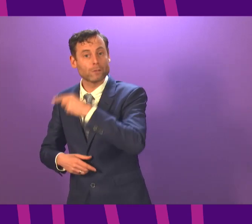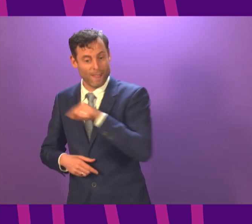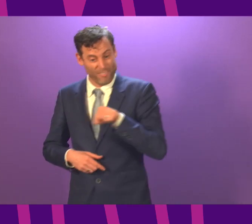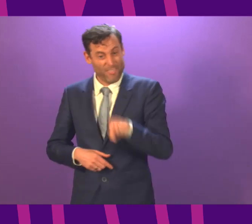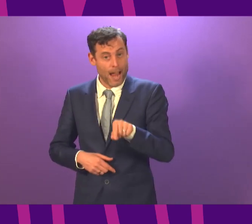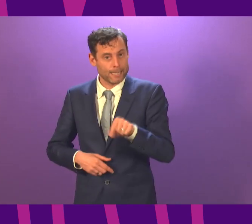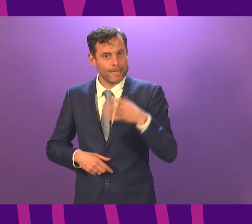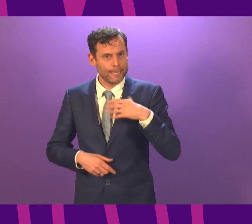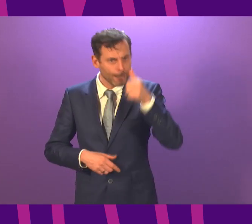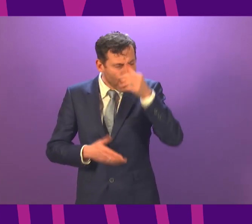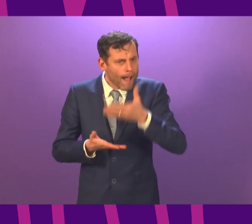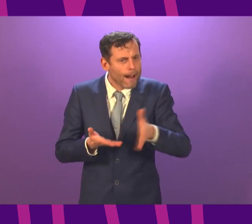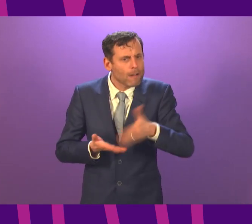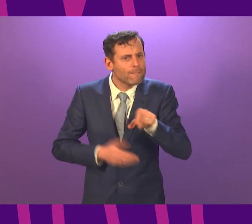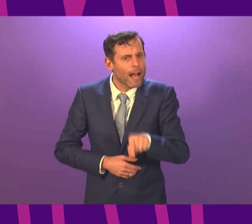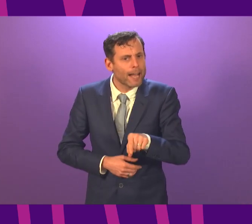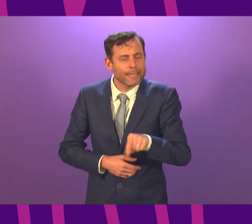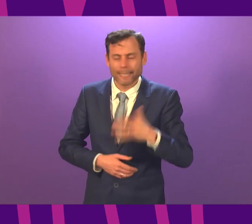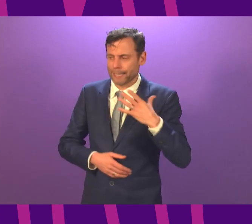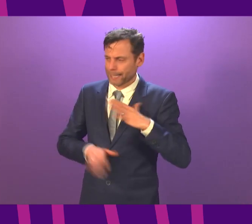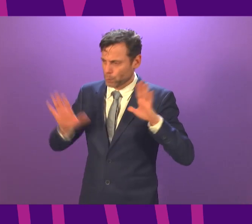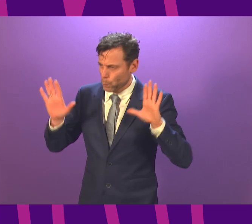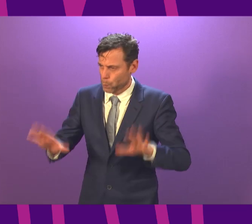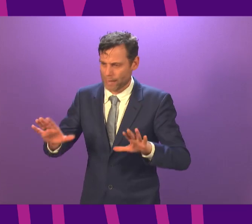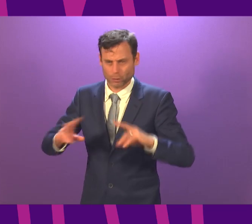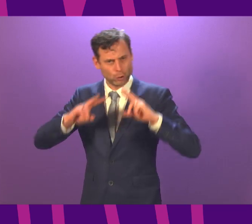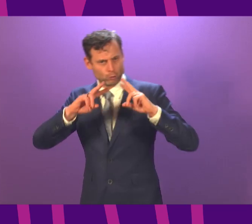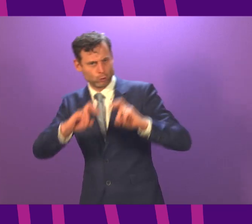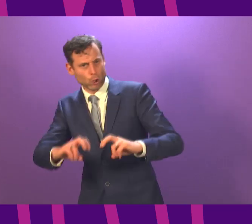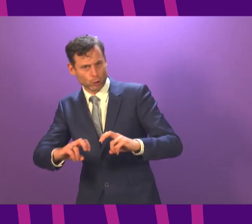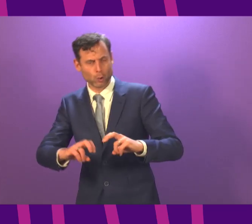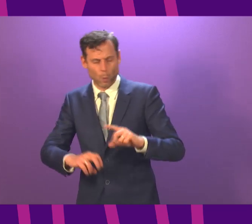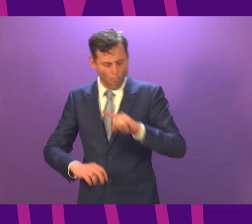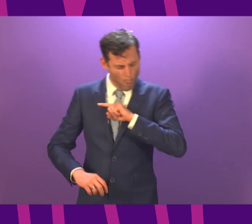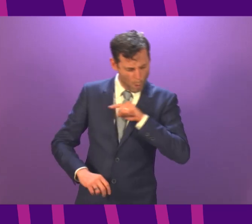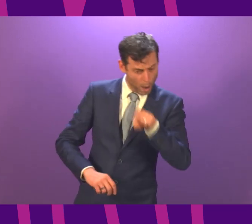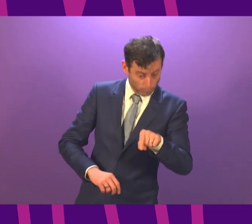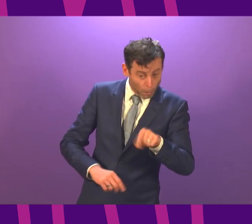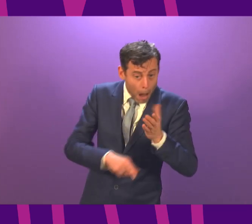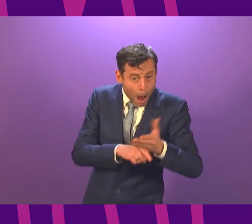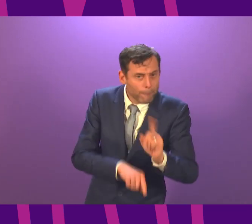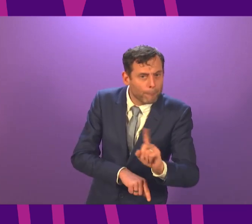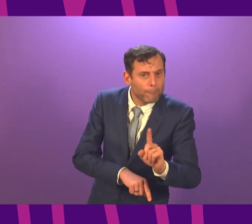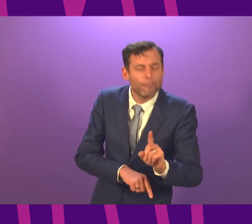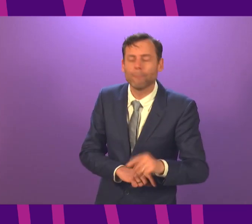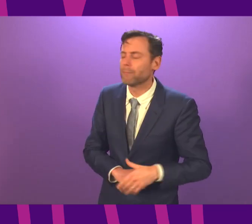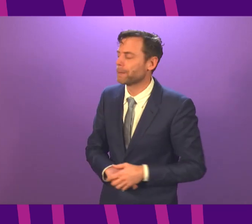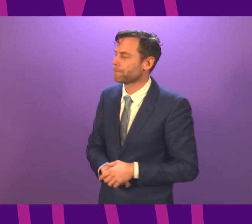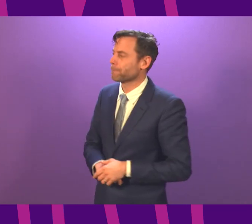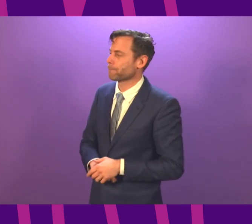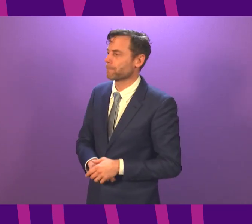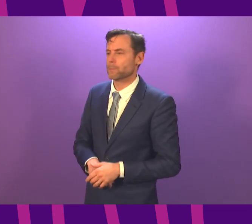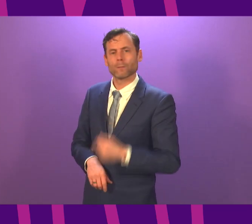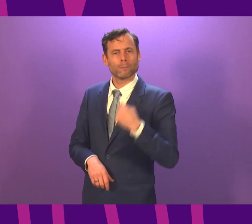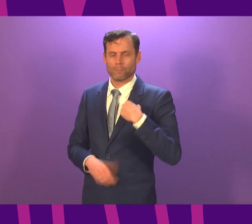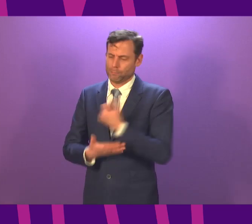it's important that we give ourselves the time for the scientific community to come to a more certain view of that. Secondly, we work